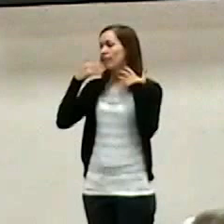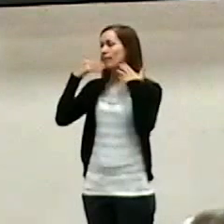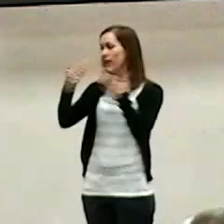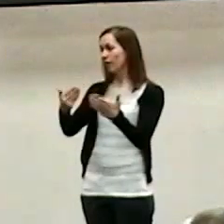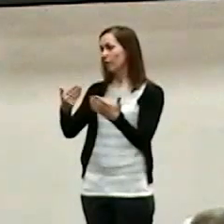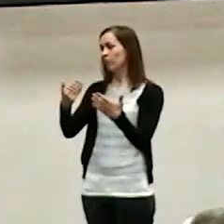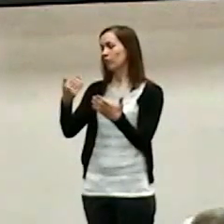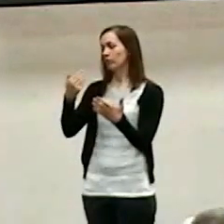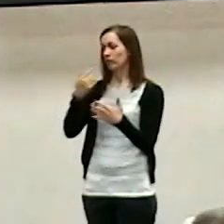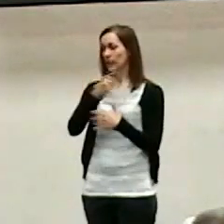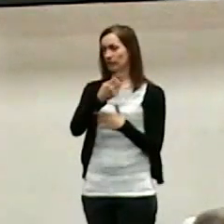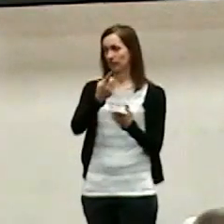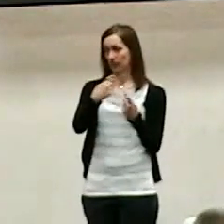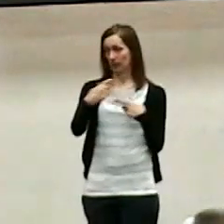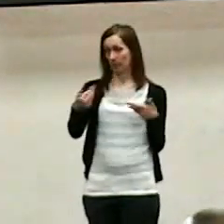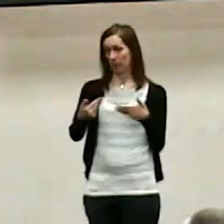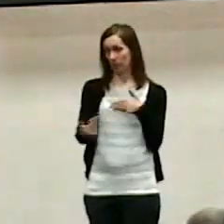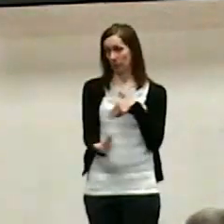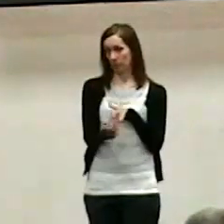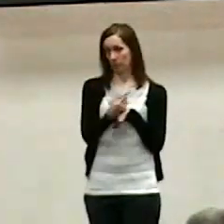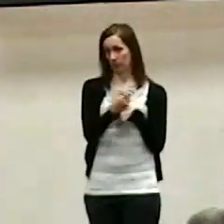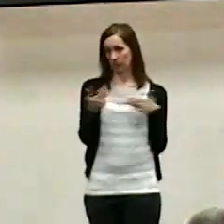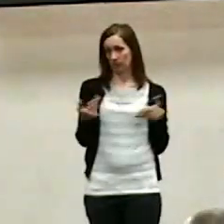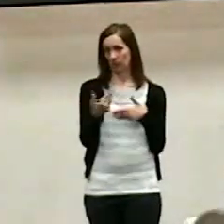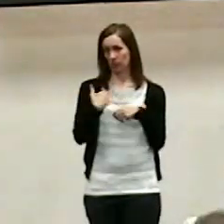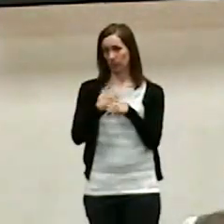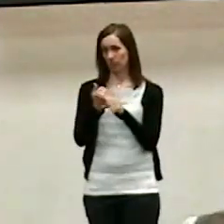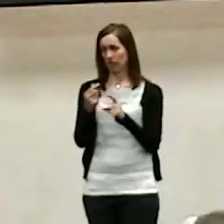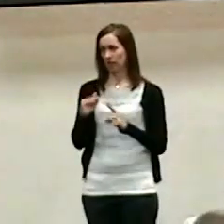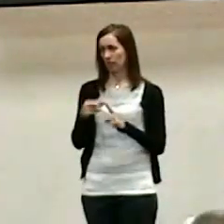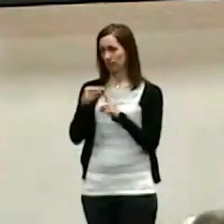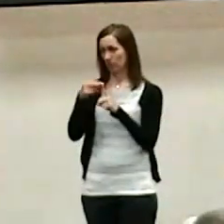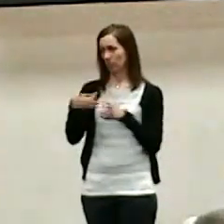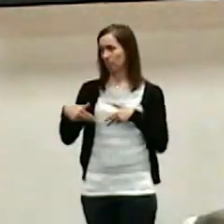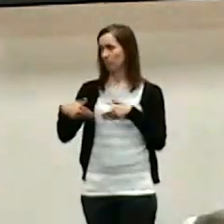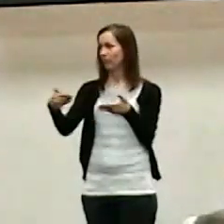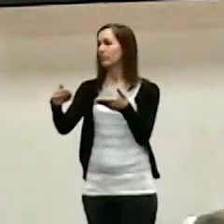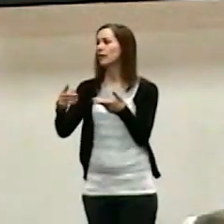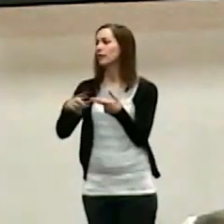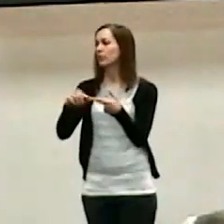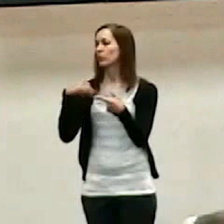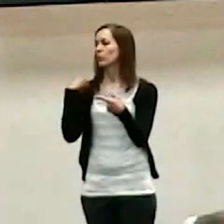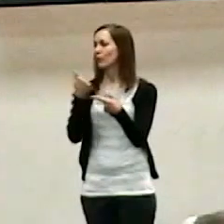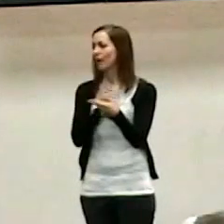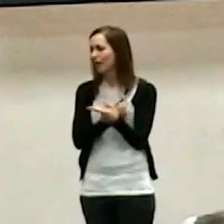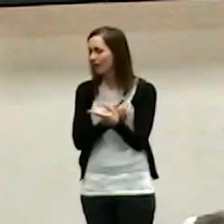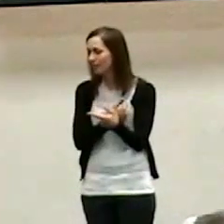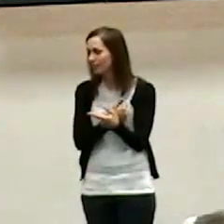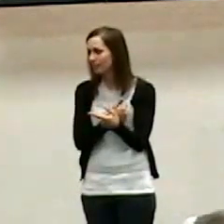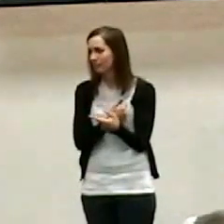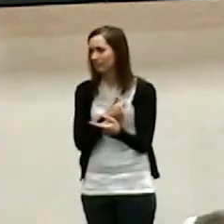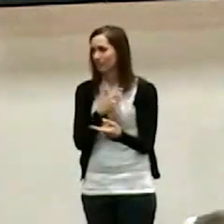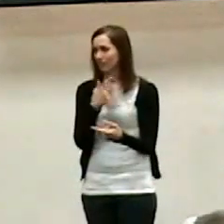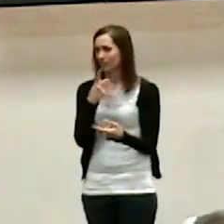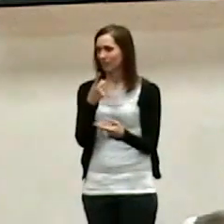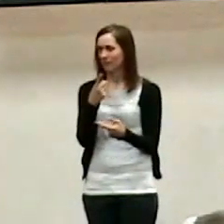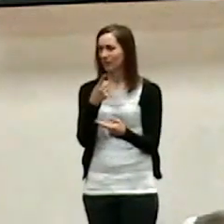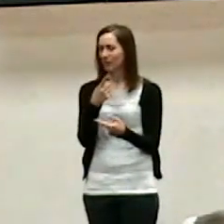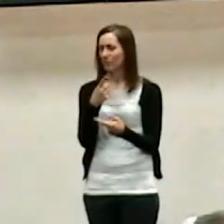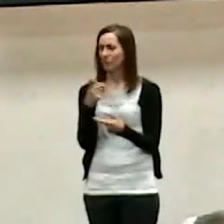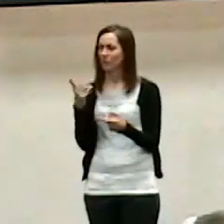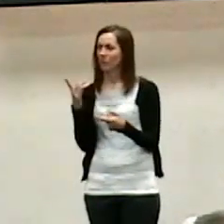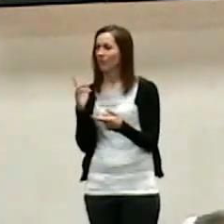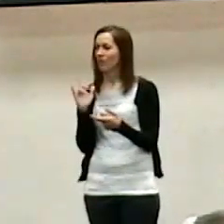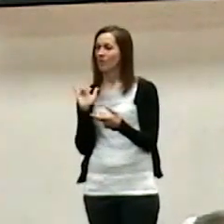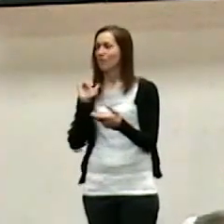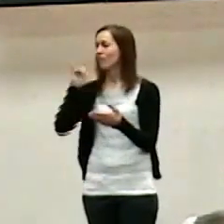that Kent is here this morning. He's here to make a special presentation to us. In addition to flying around the country and around the